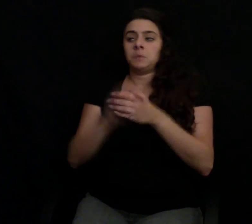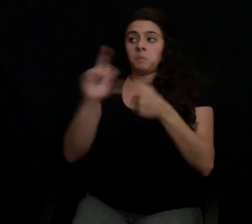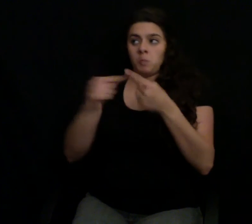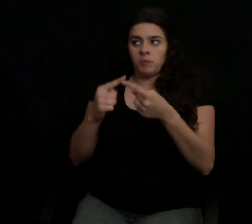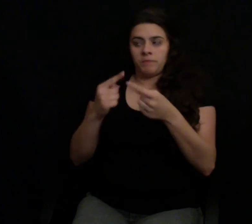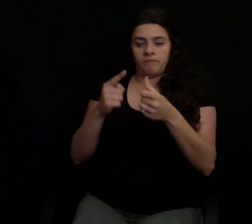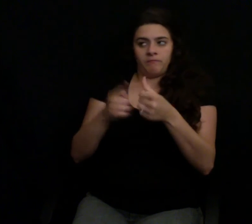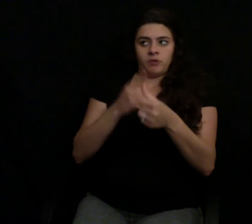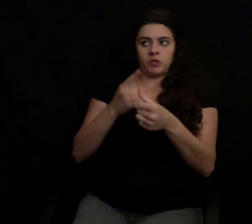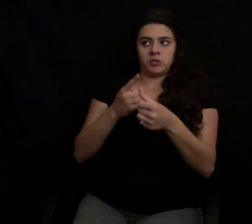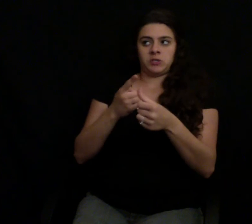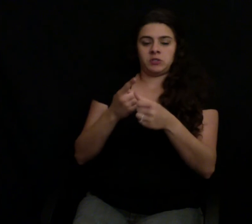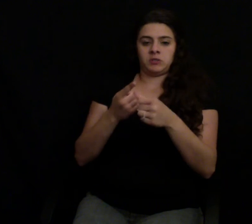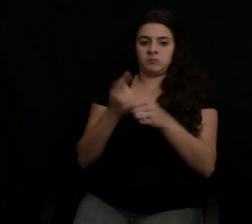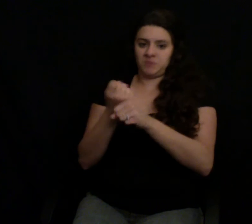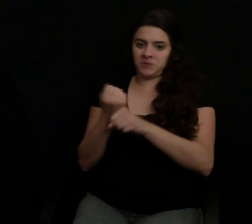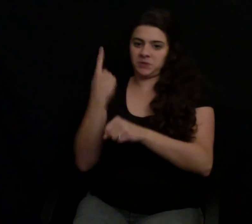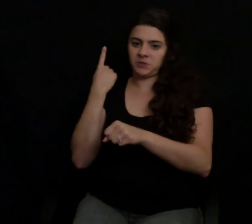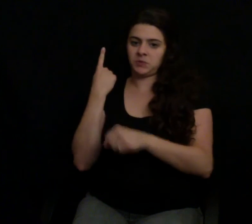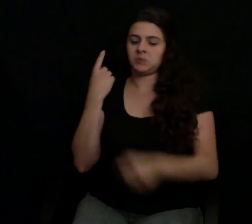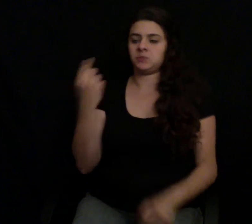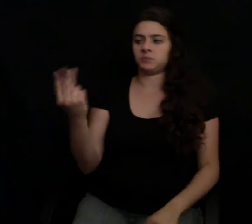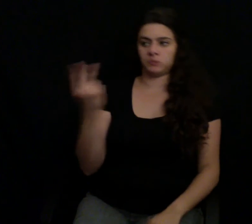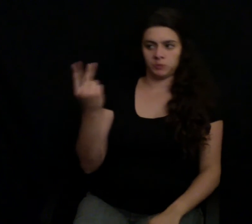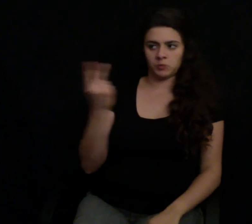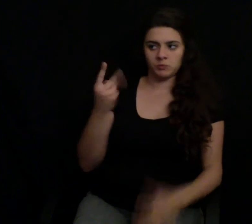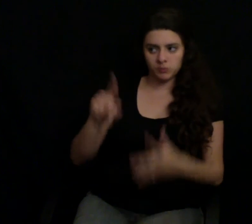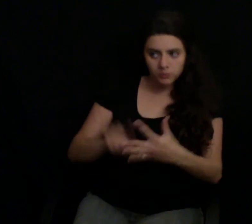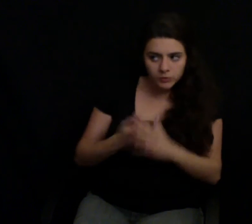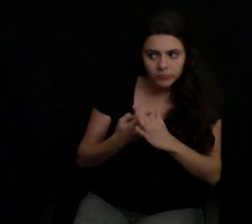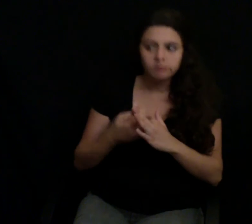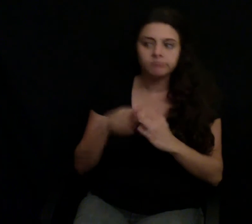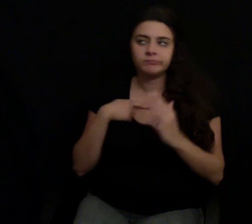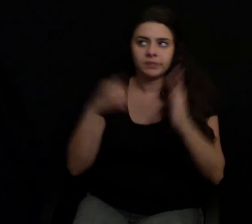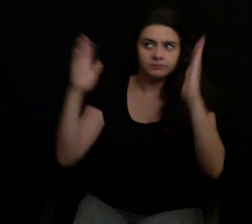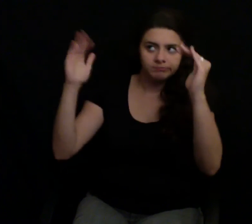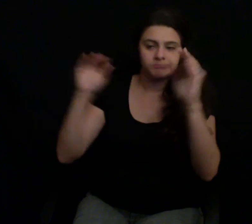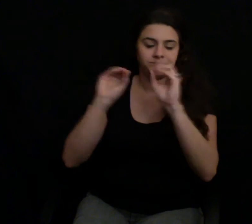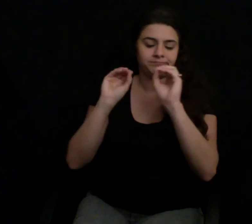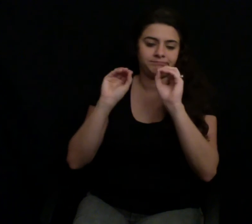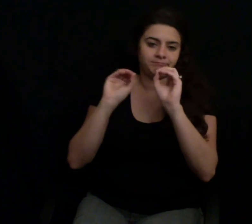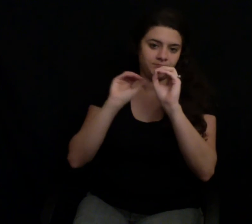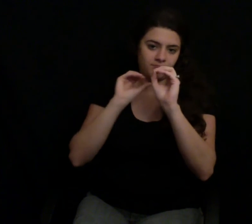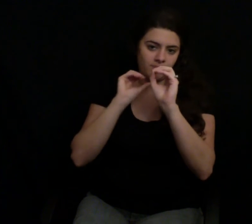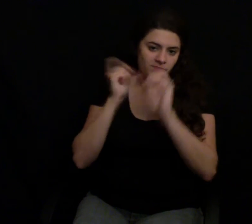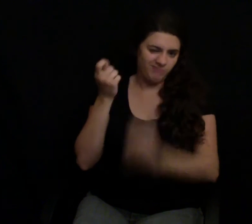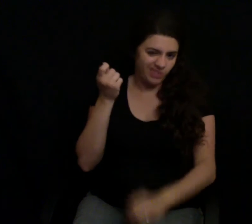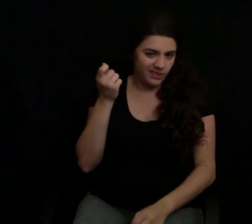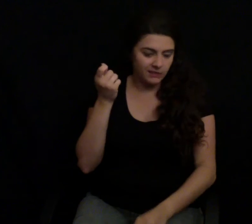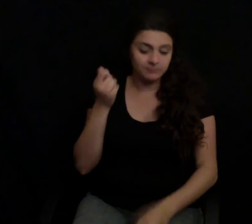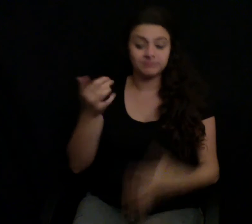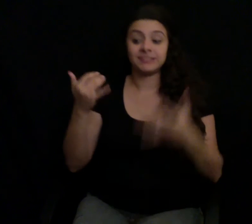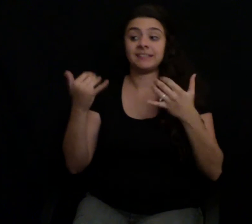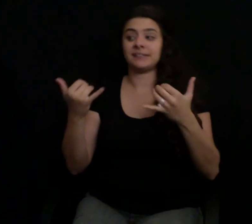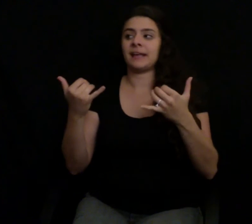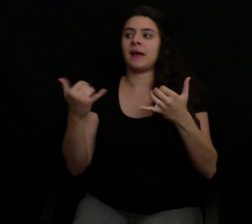not very much. And my expectation now is we're going to turn this industry upside down. We're going to sort it out.